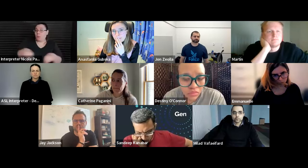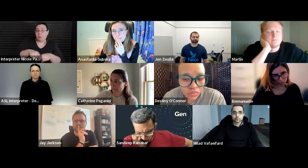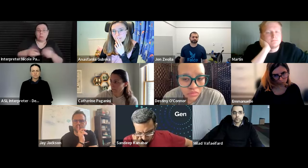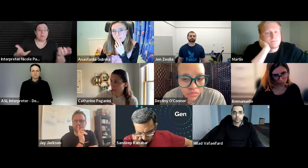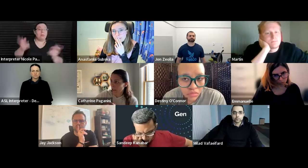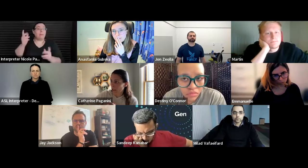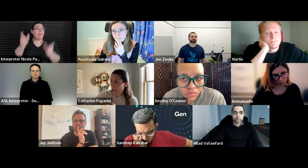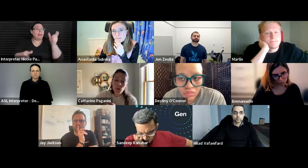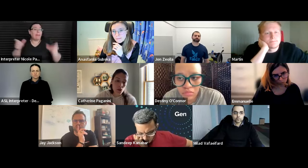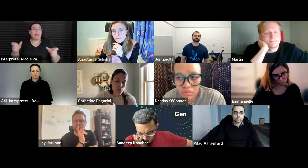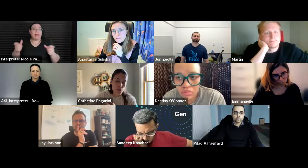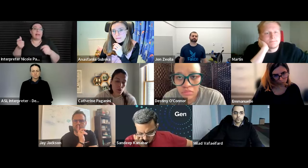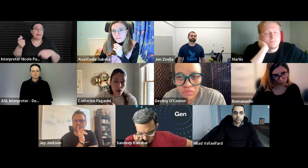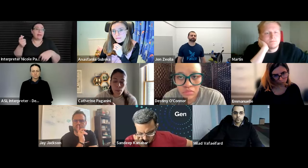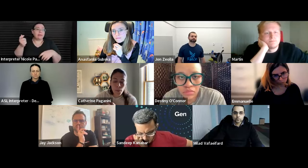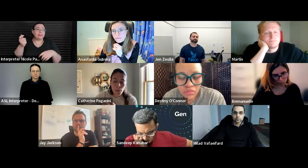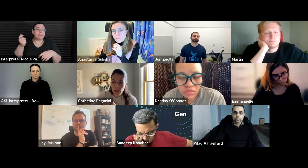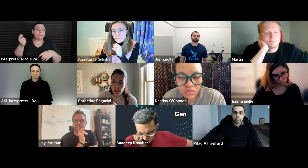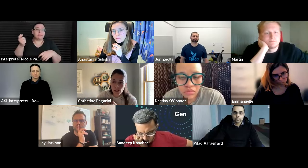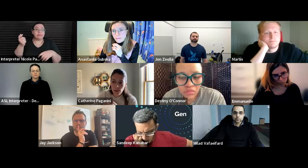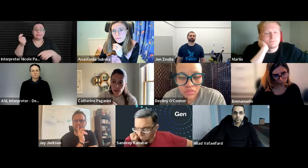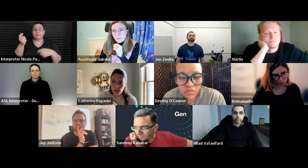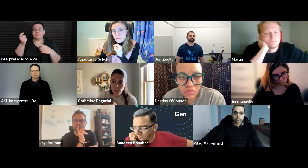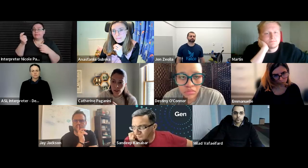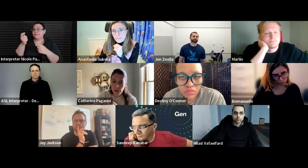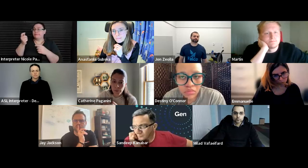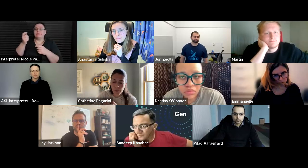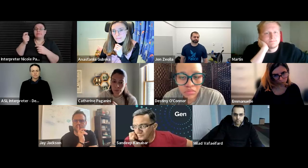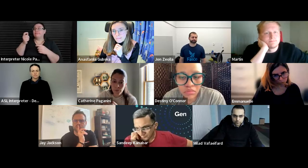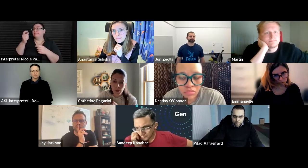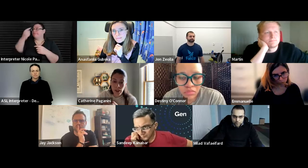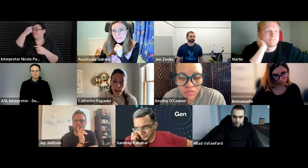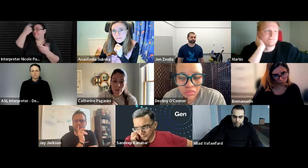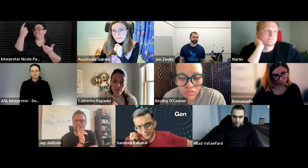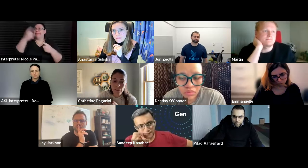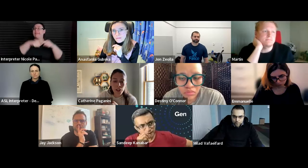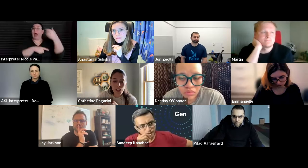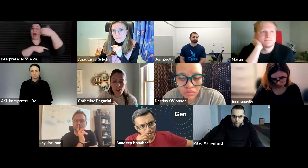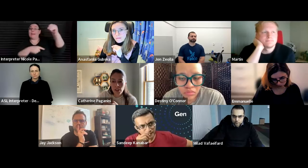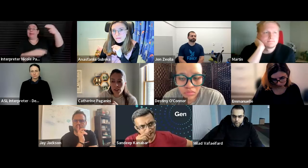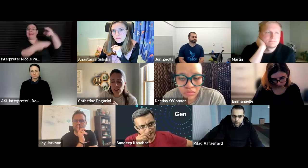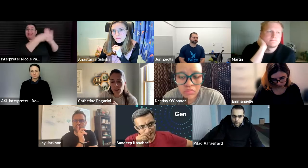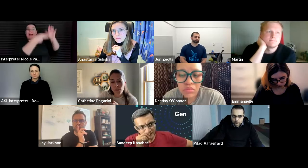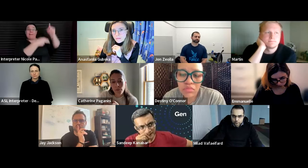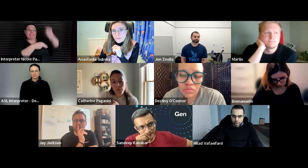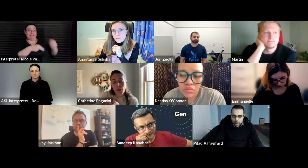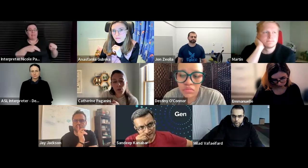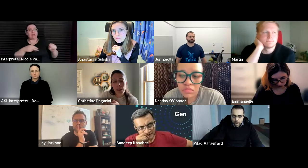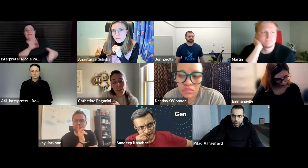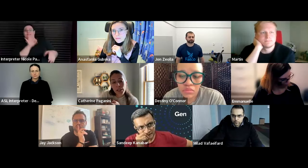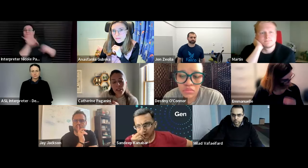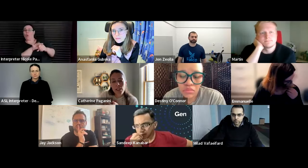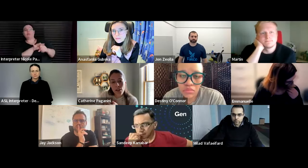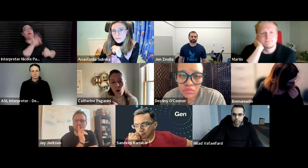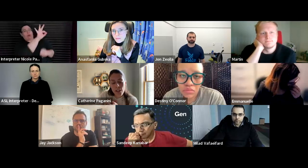uh votes for companies that um have hired uh um